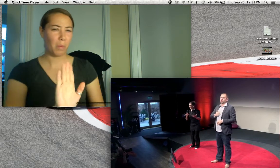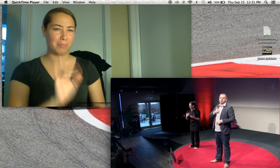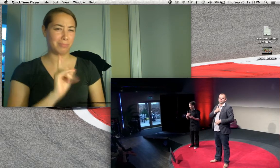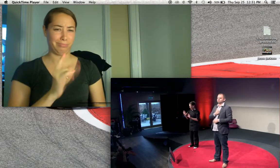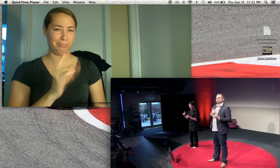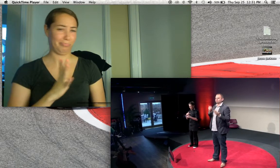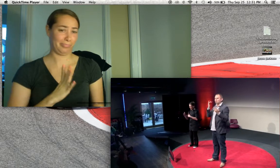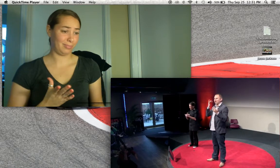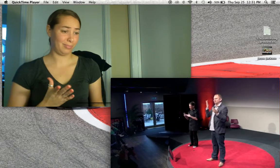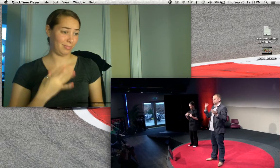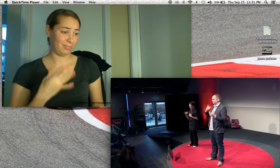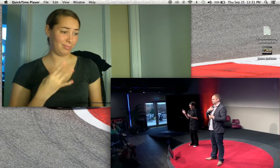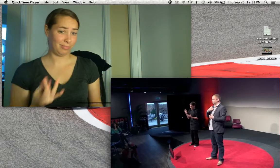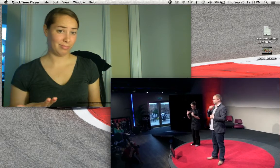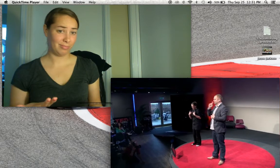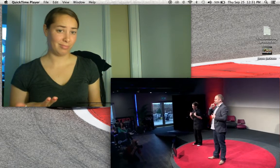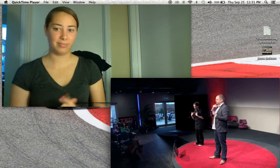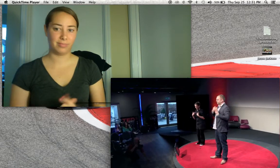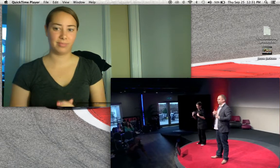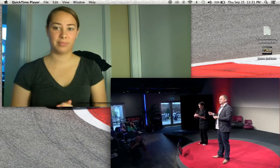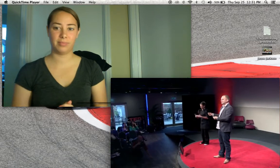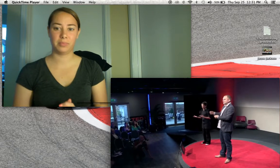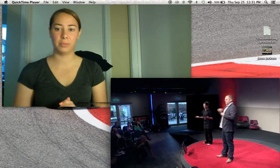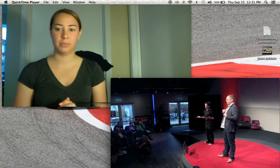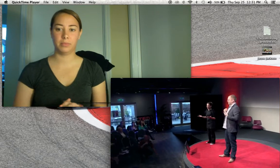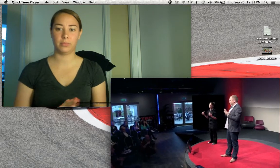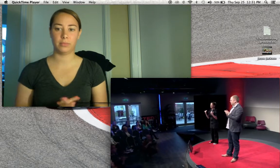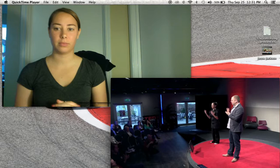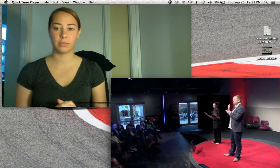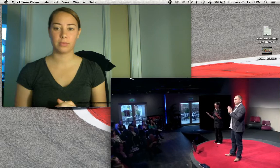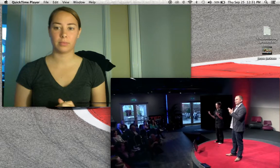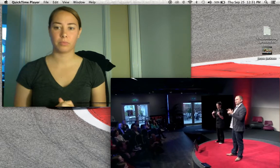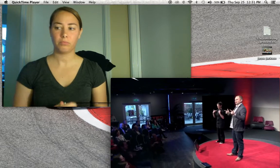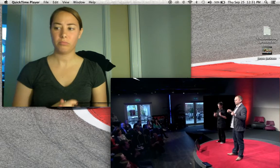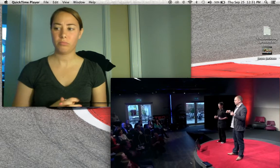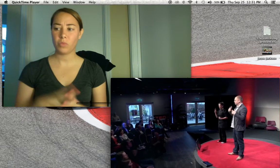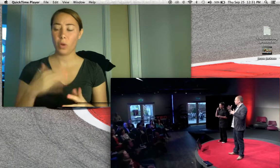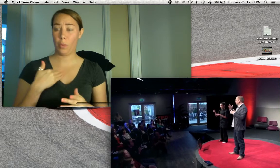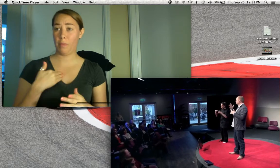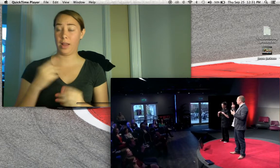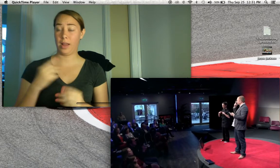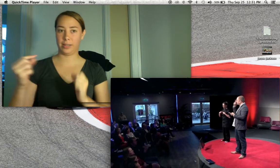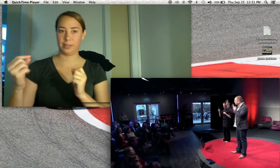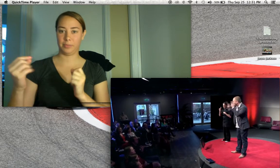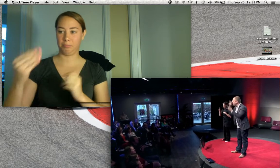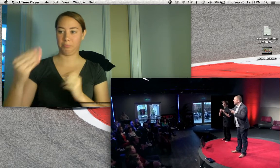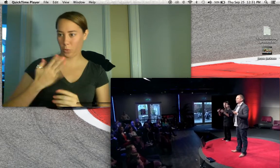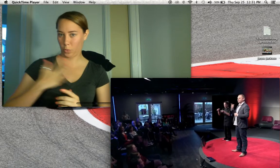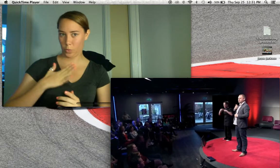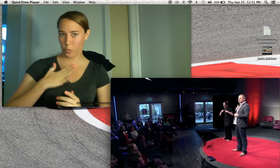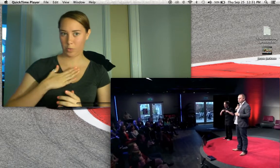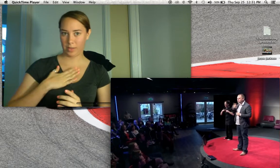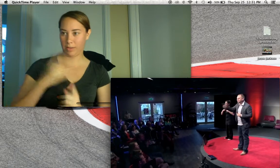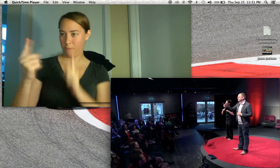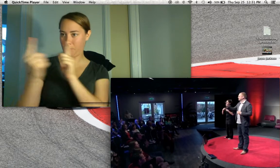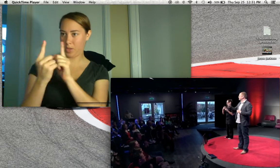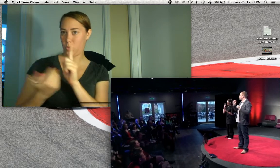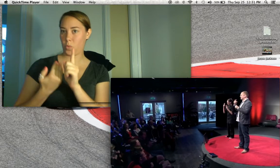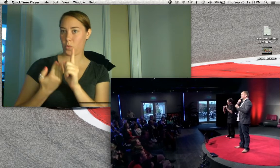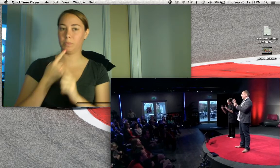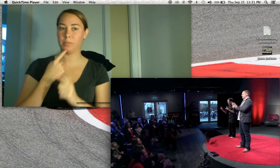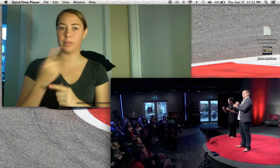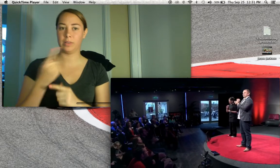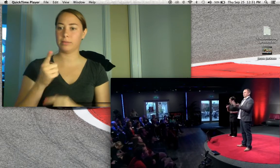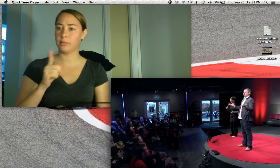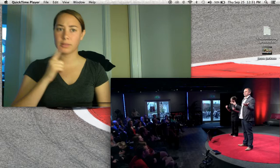when I speak to people the first time, they say they're sorry that I'm deaf, but honestly, I'm not. Because being deaf has given me access to a very